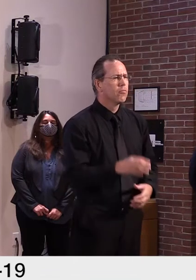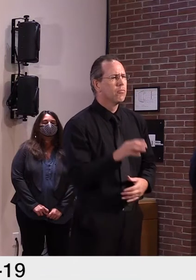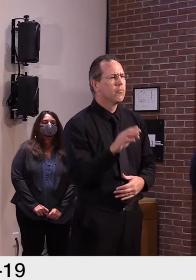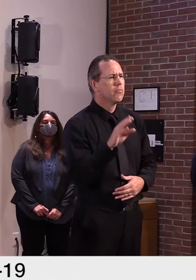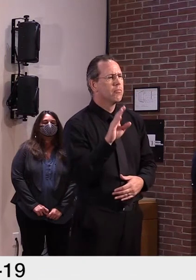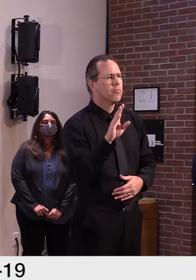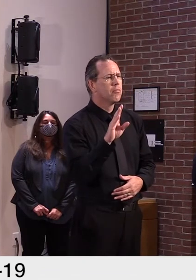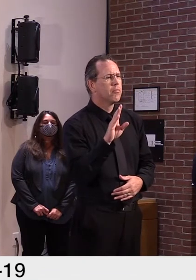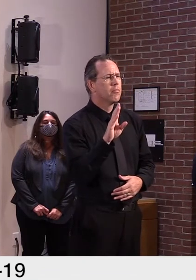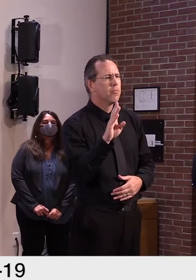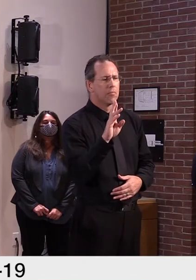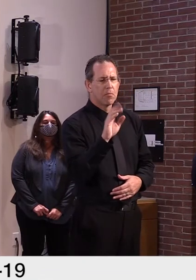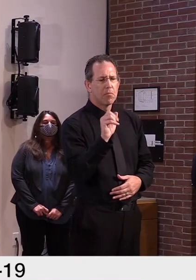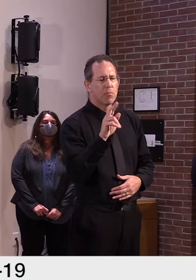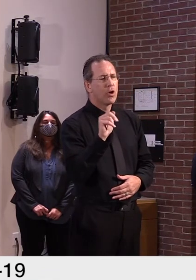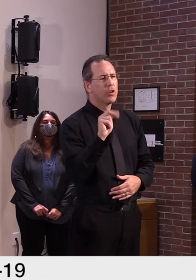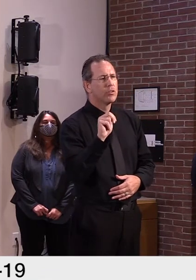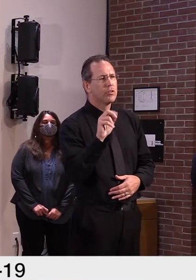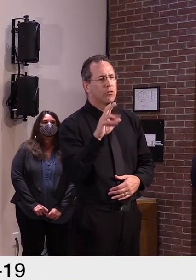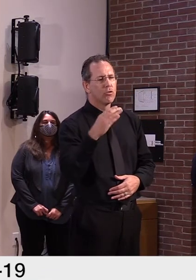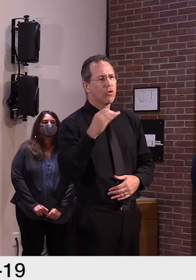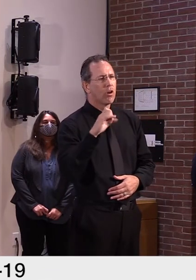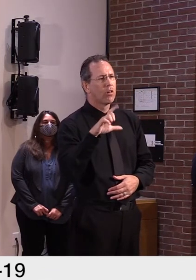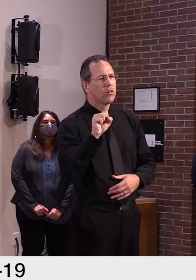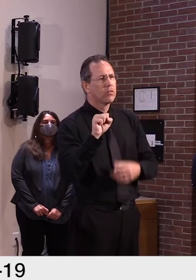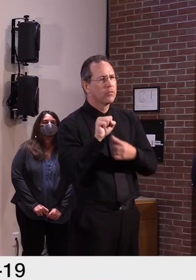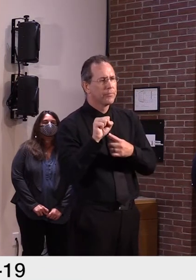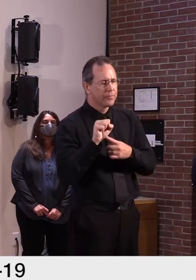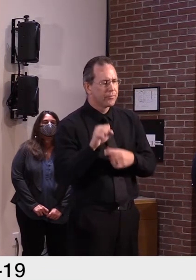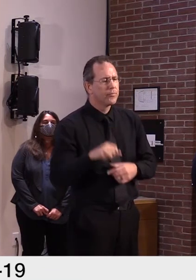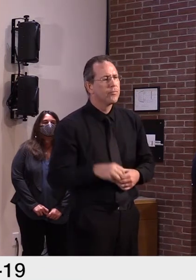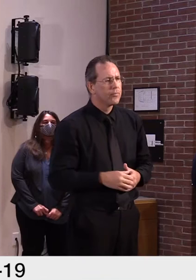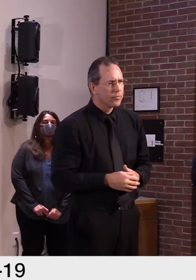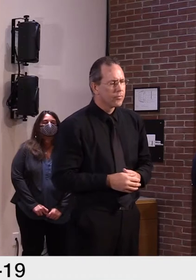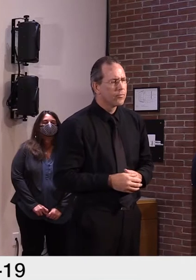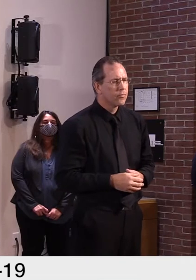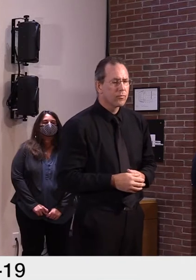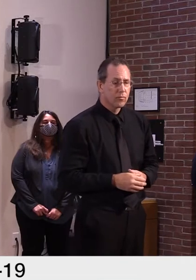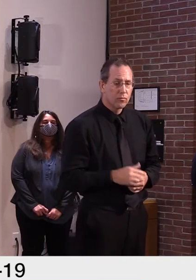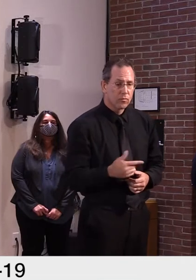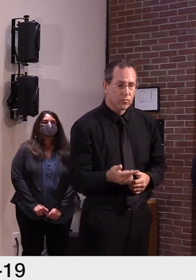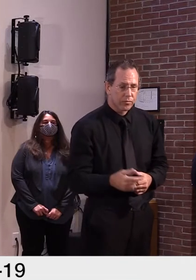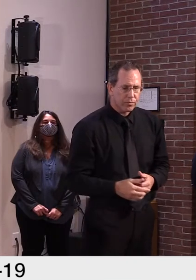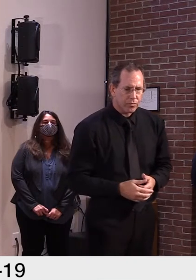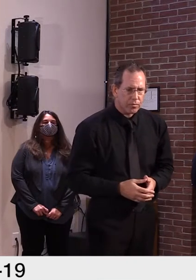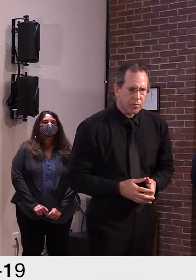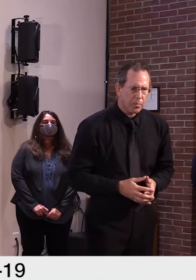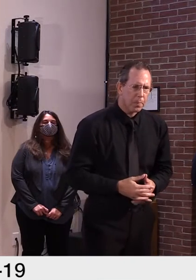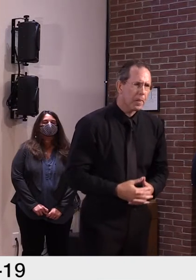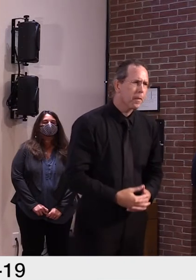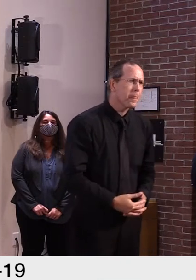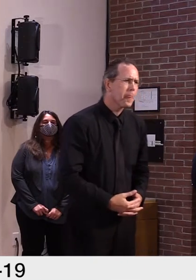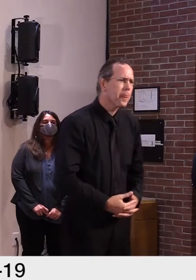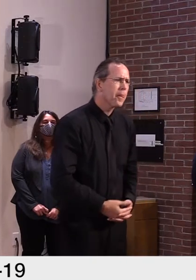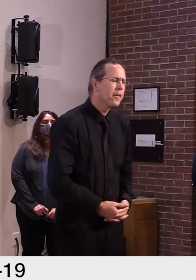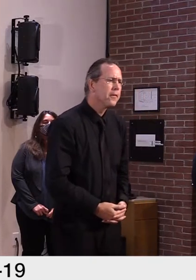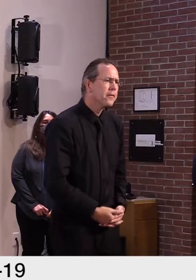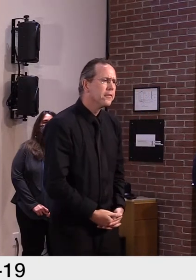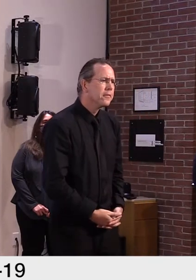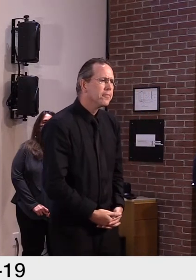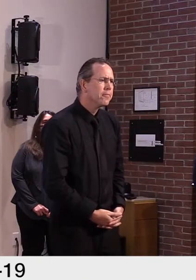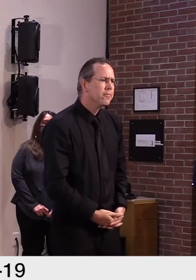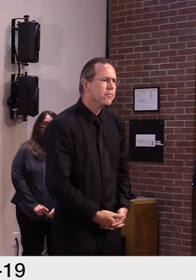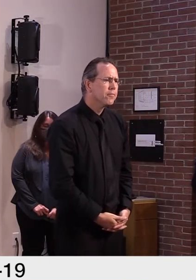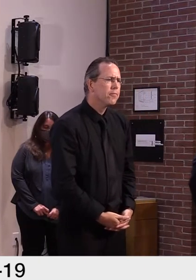Hello, I was looking at the job report from last week,